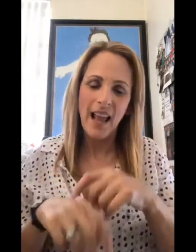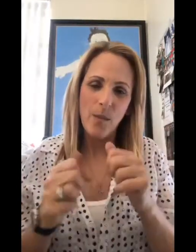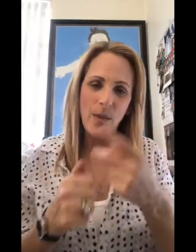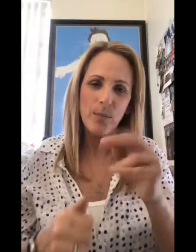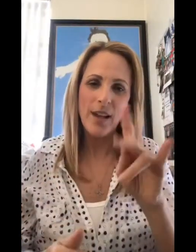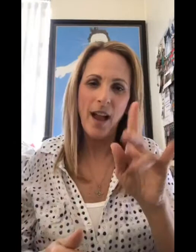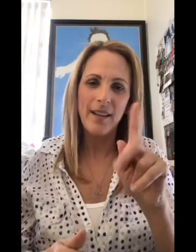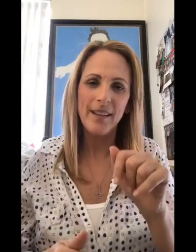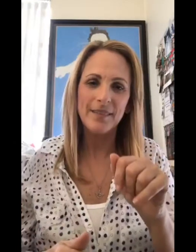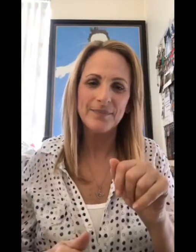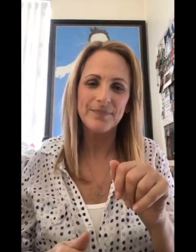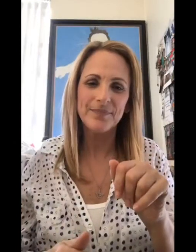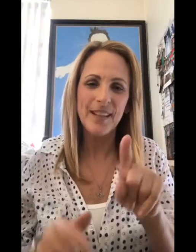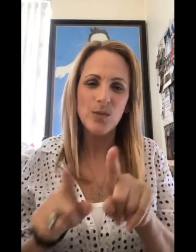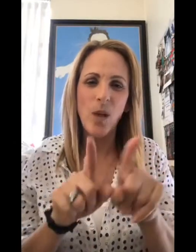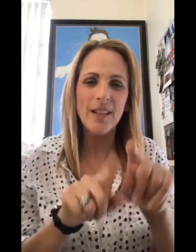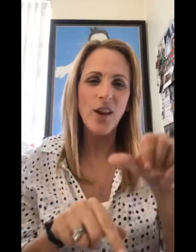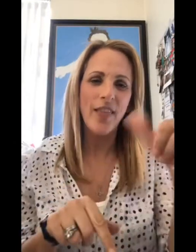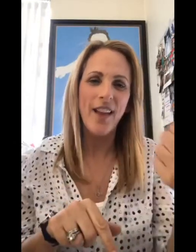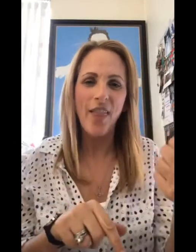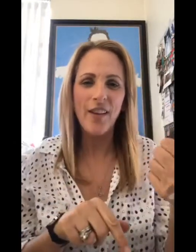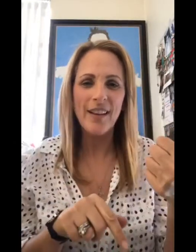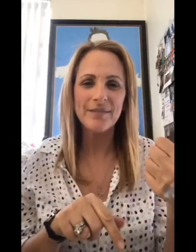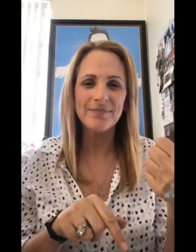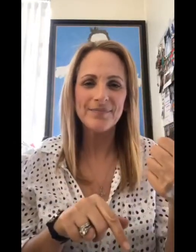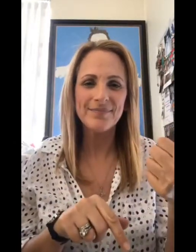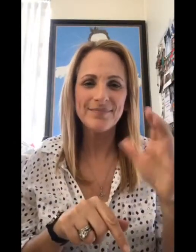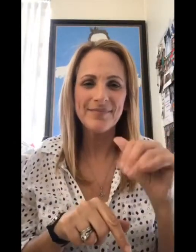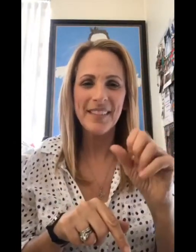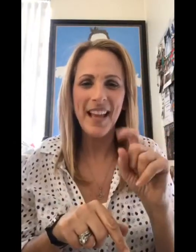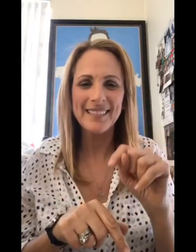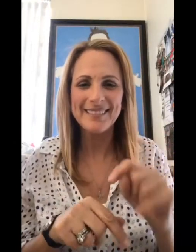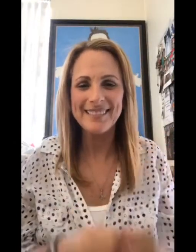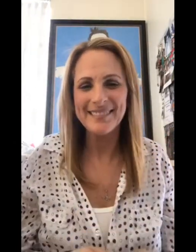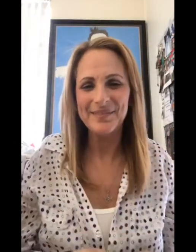Fabulous time working with Priyanka, as I said earlier, as well as with the other castmates.